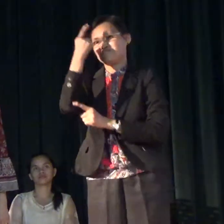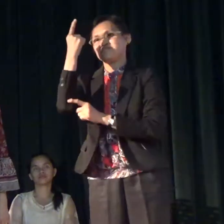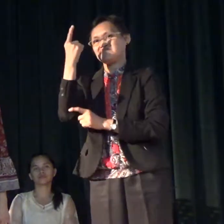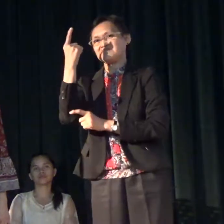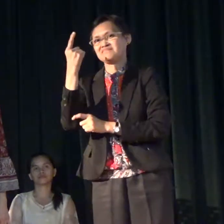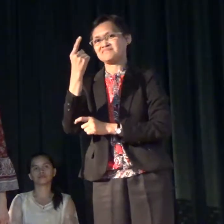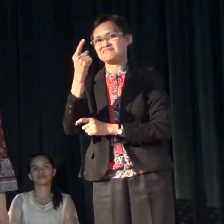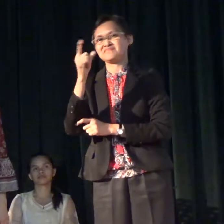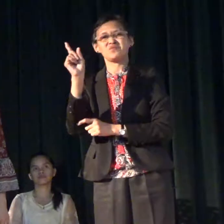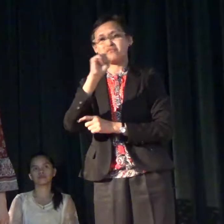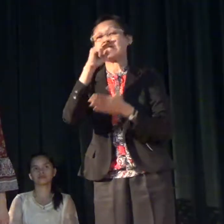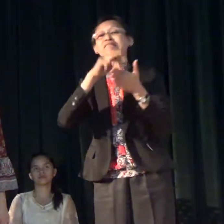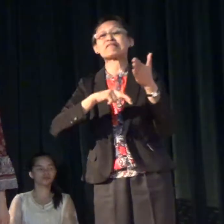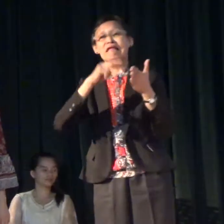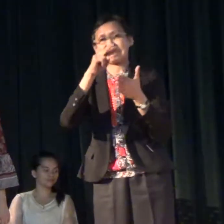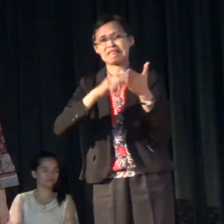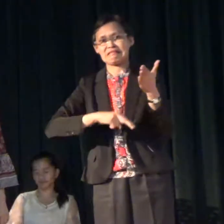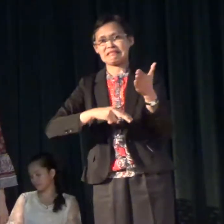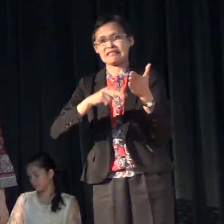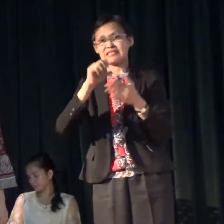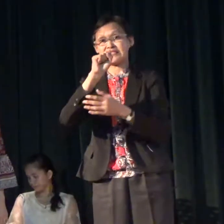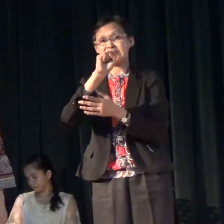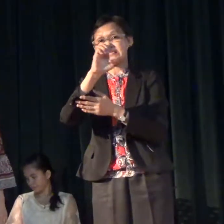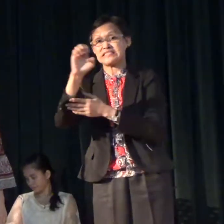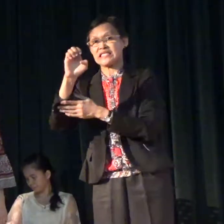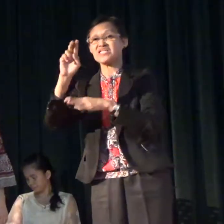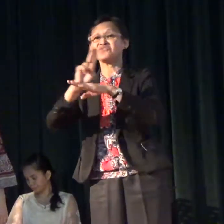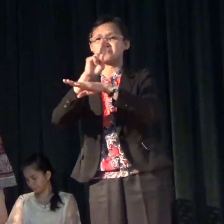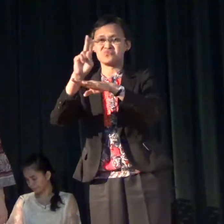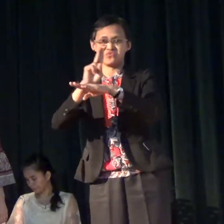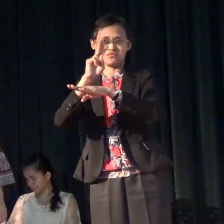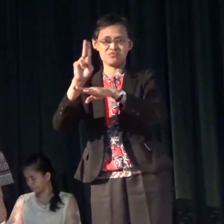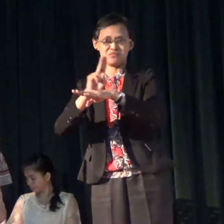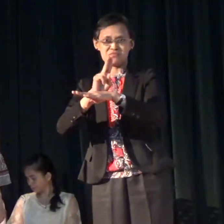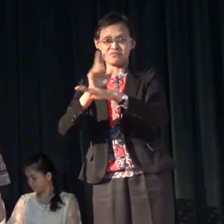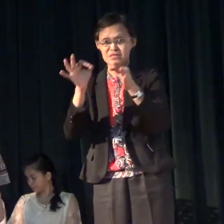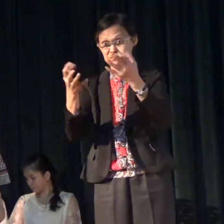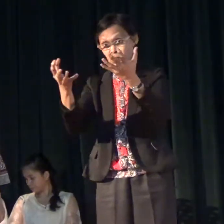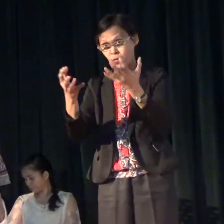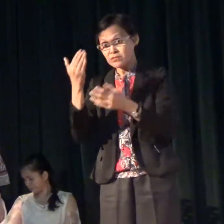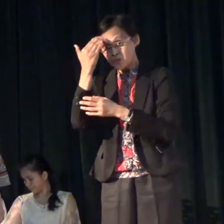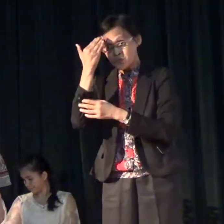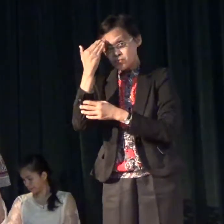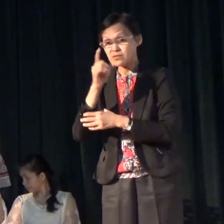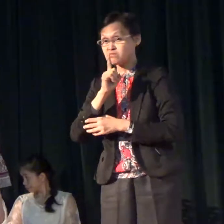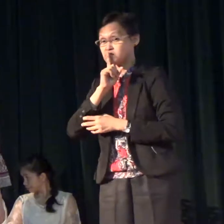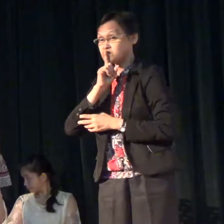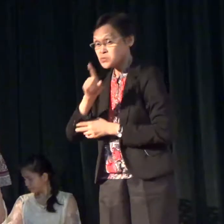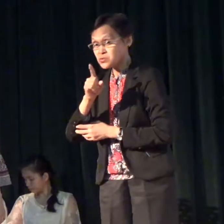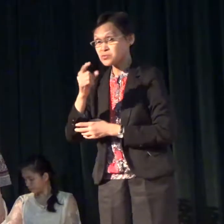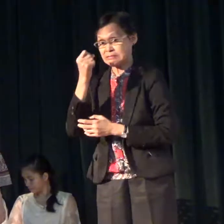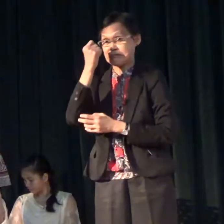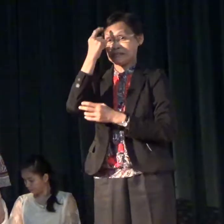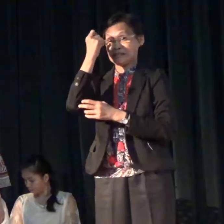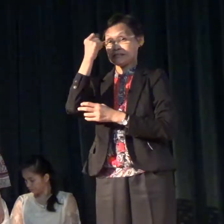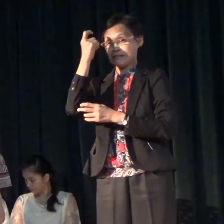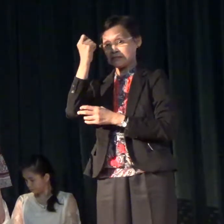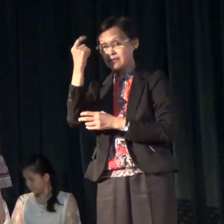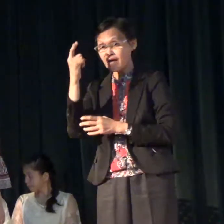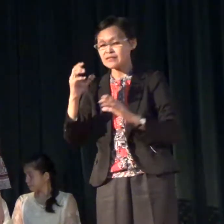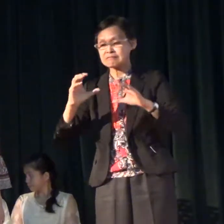ang binasa niya. Kung gusto mo malaman na naiintindihan niya ang binasa niya at